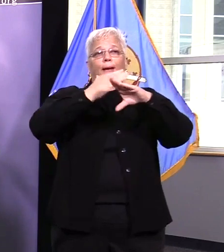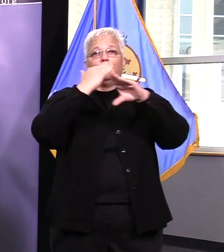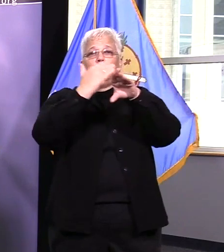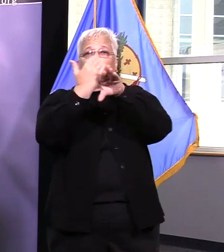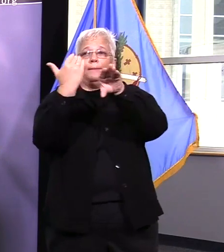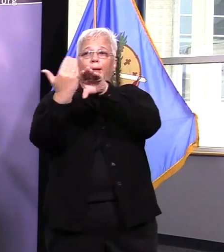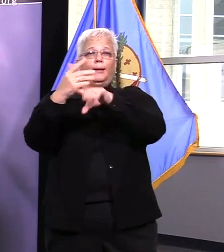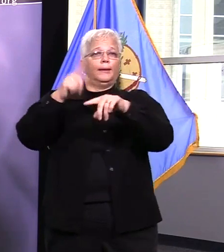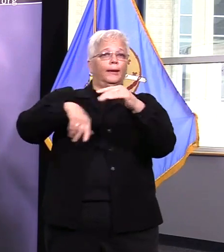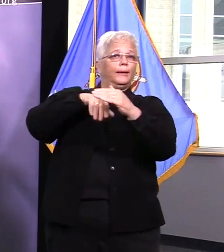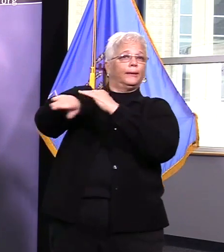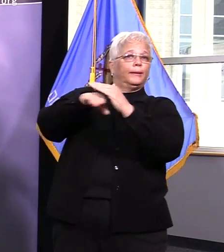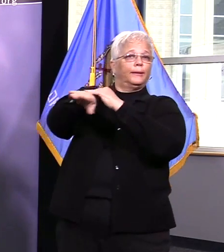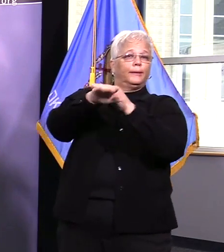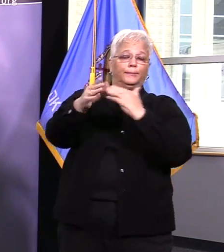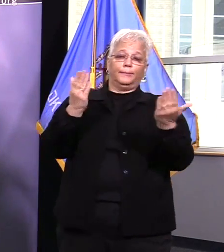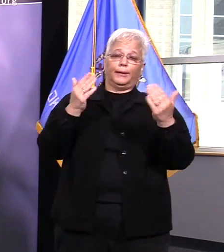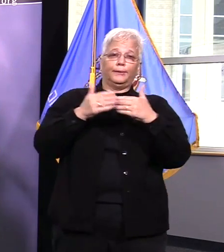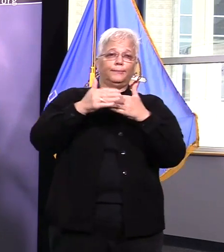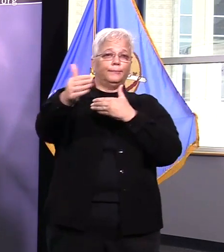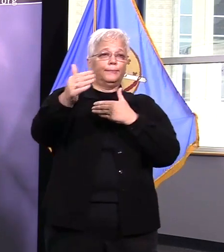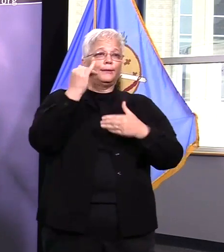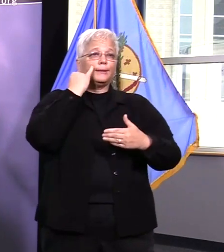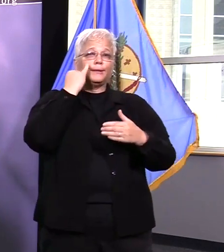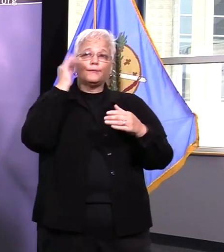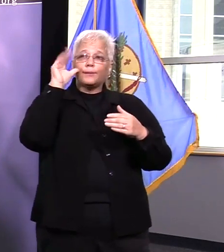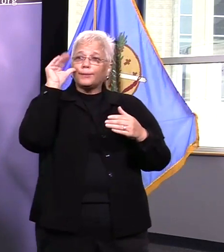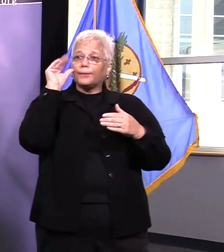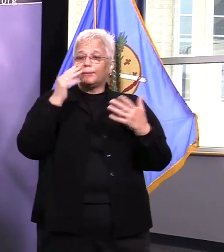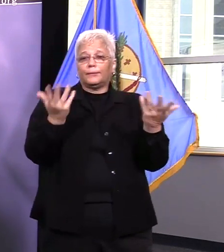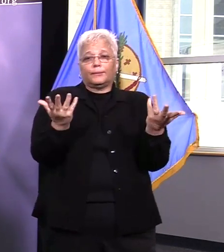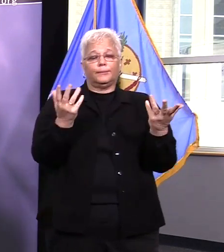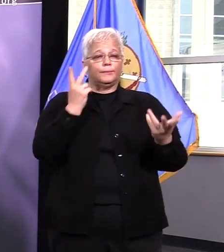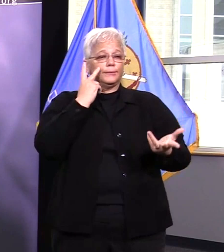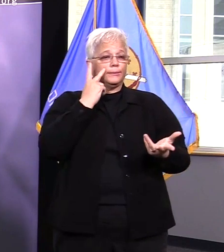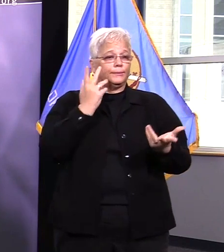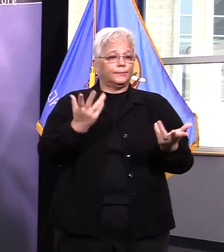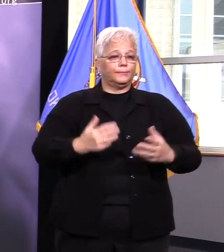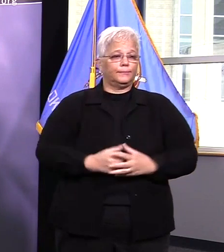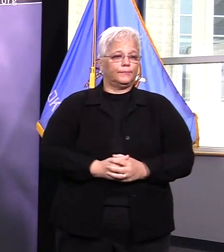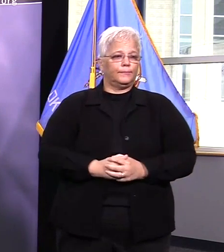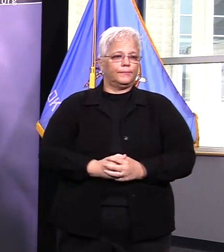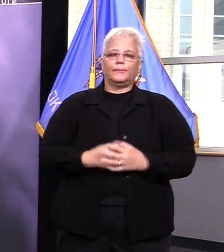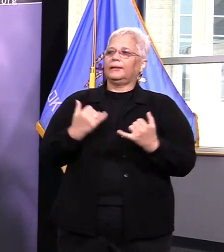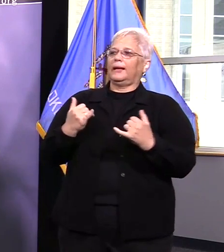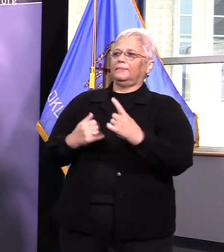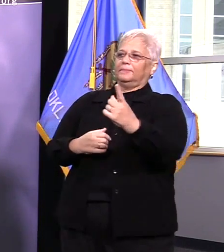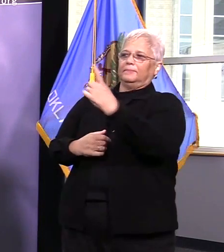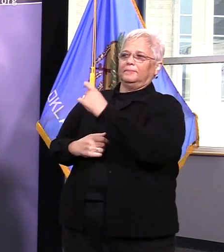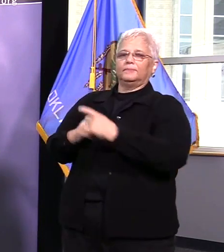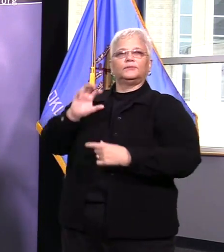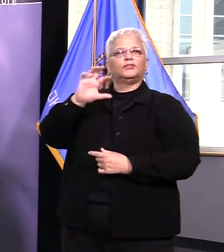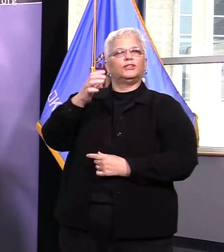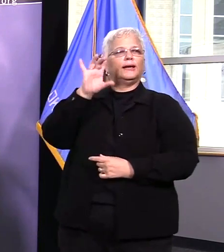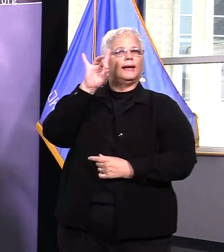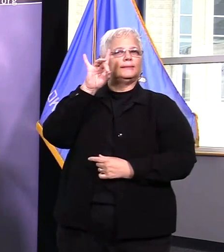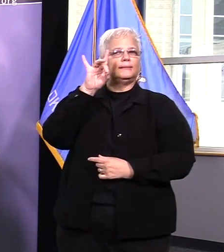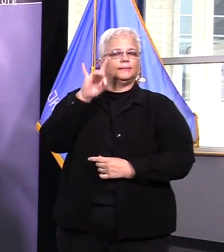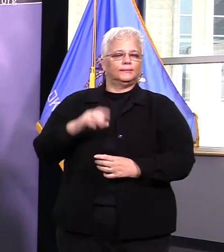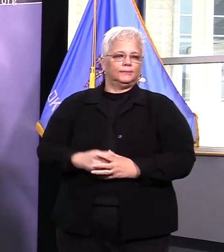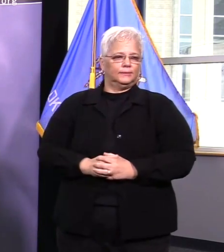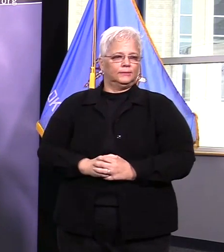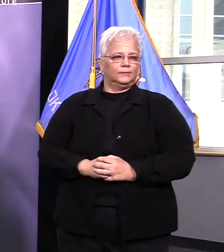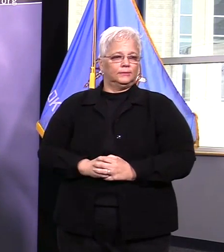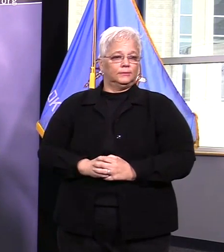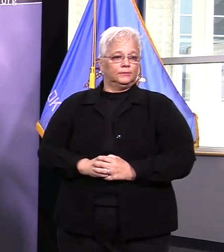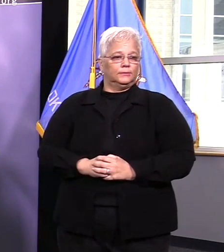from channel eight what kind of preparations for a large-scale response such as a mobile hospital or supply center are happening at sites